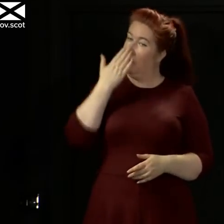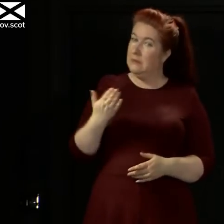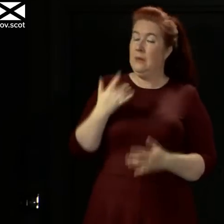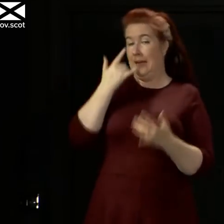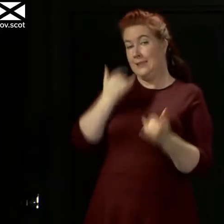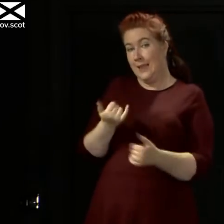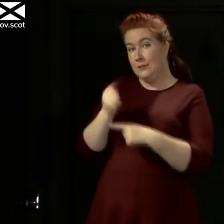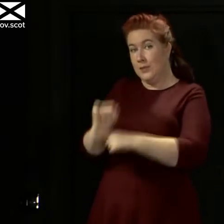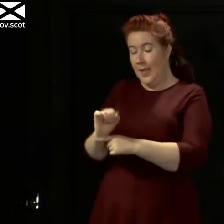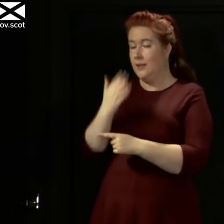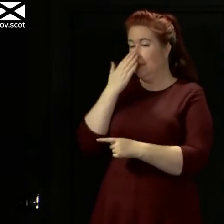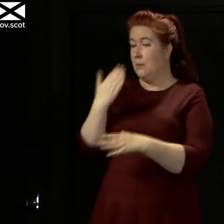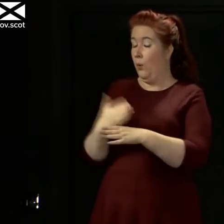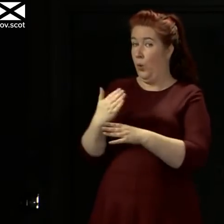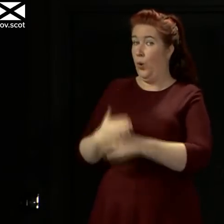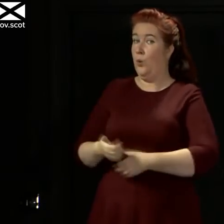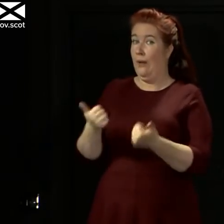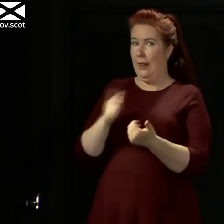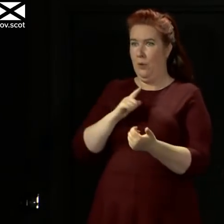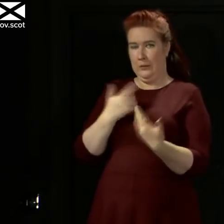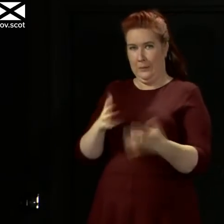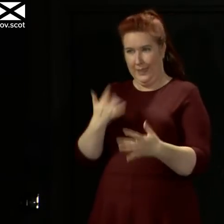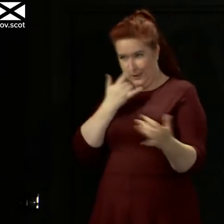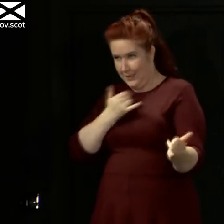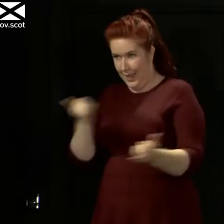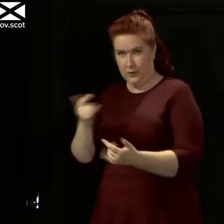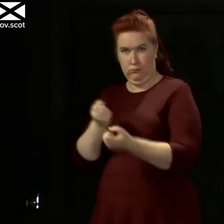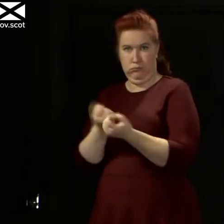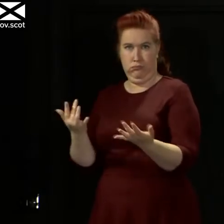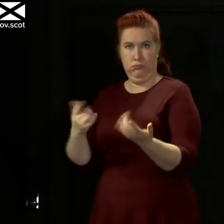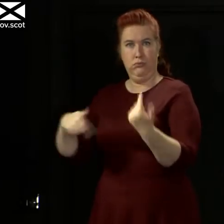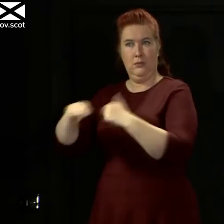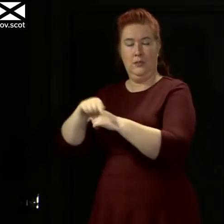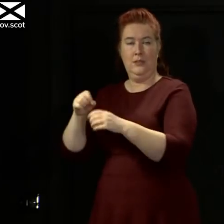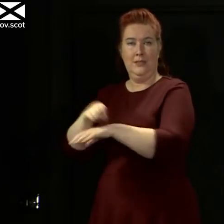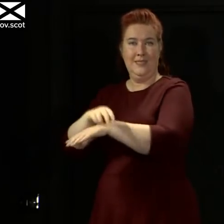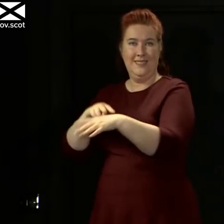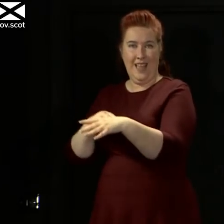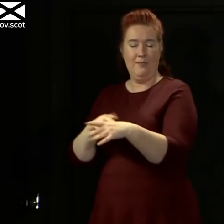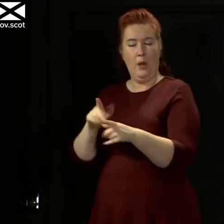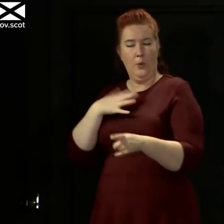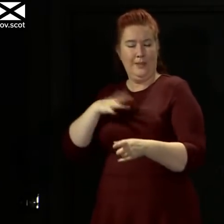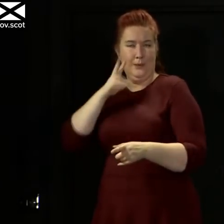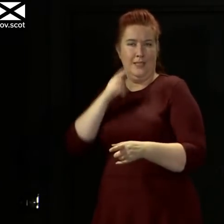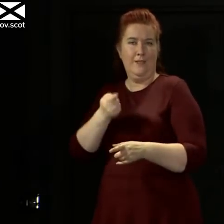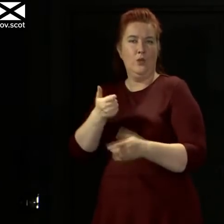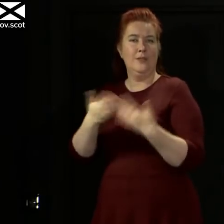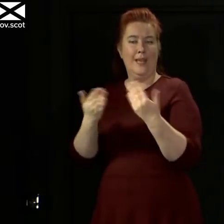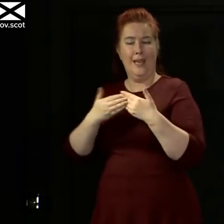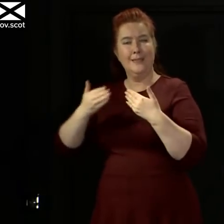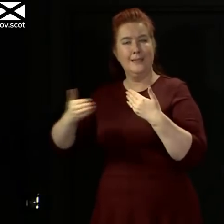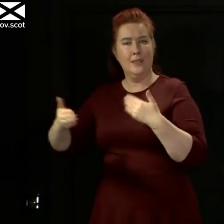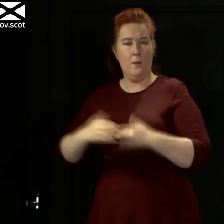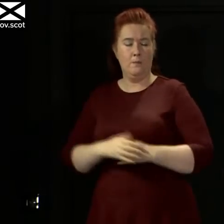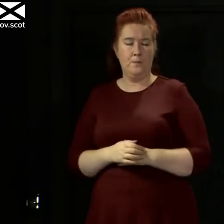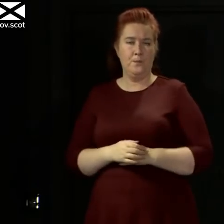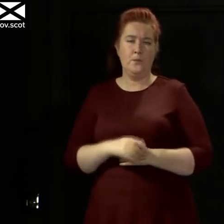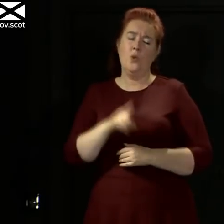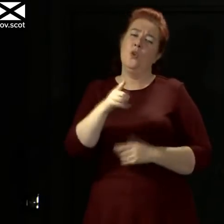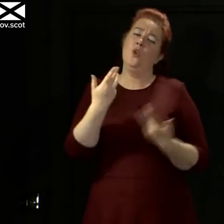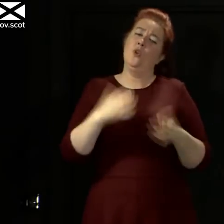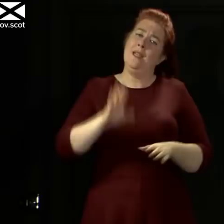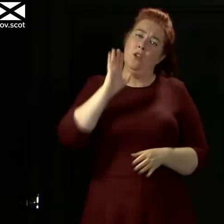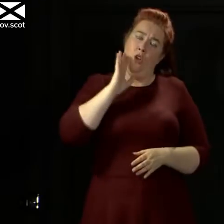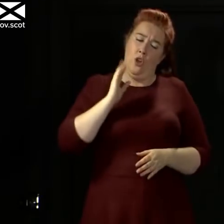Protect seems to be working effectively. But obviously, as I say, we need to see what unfolds over the next few days. As you've heard me